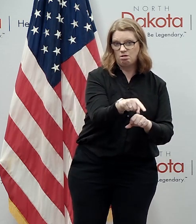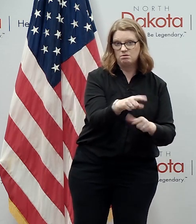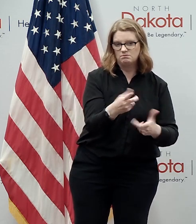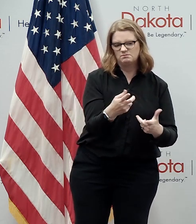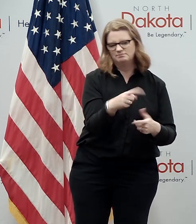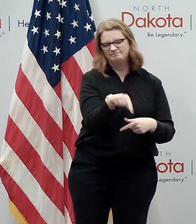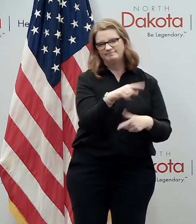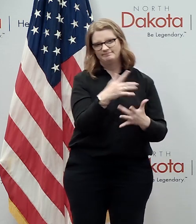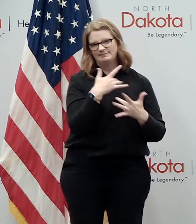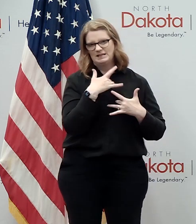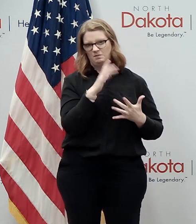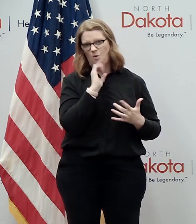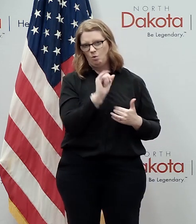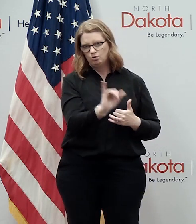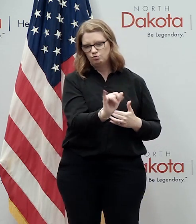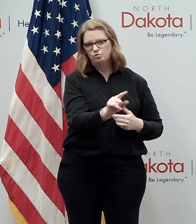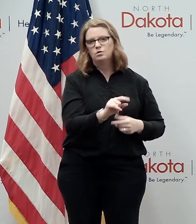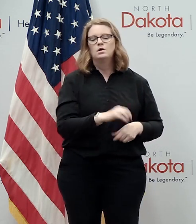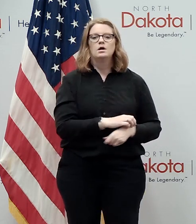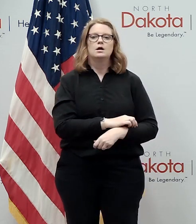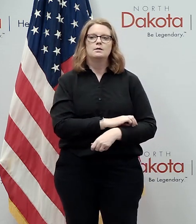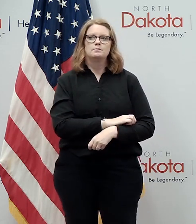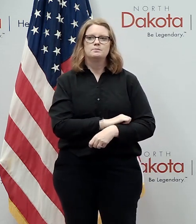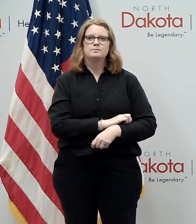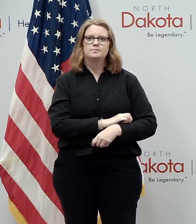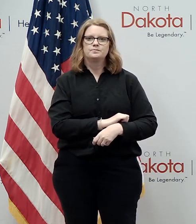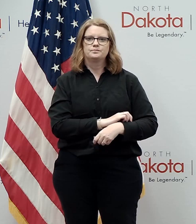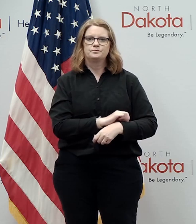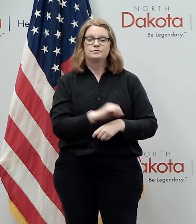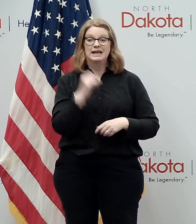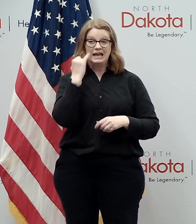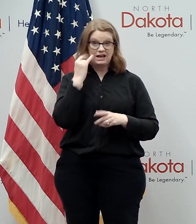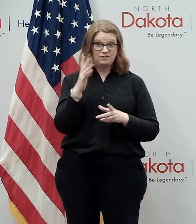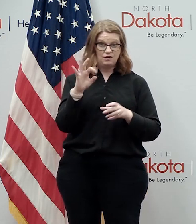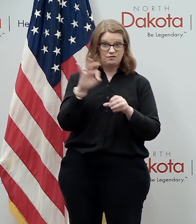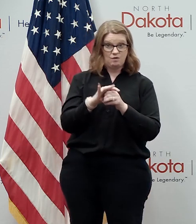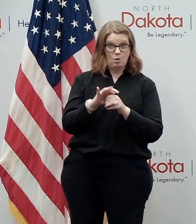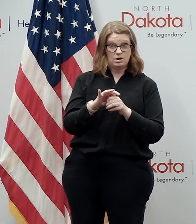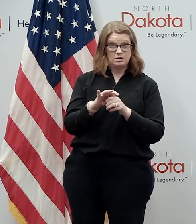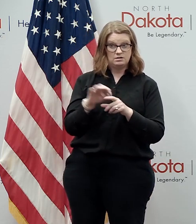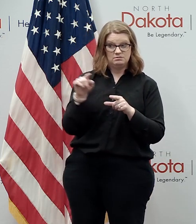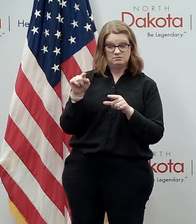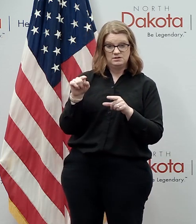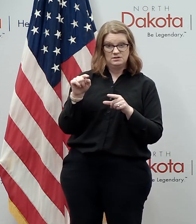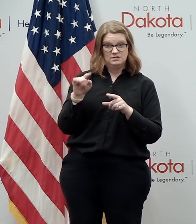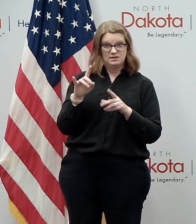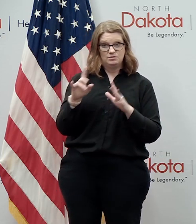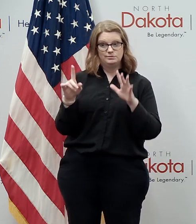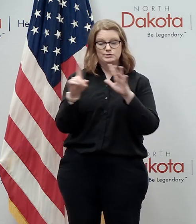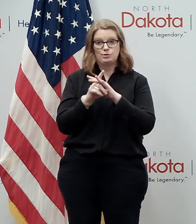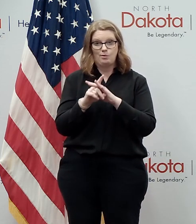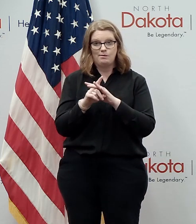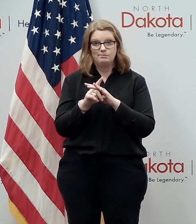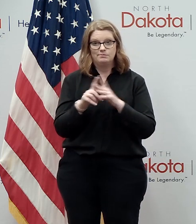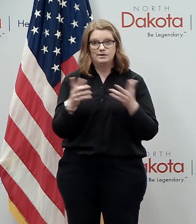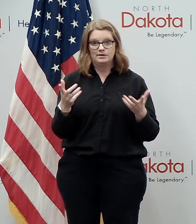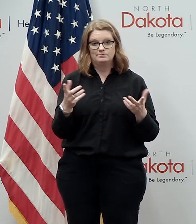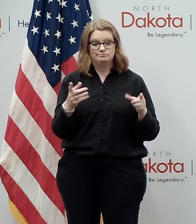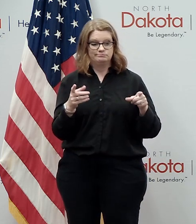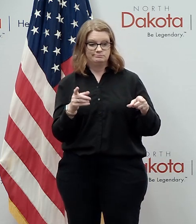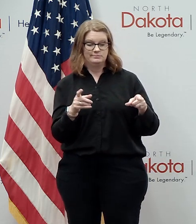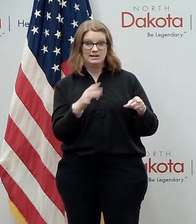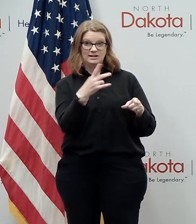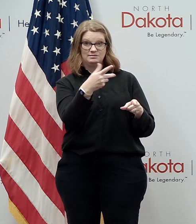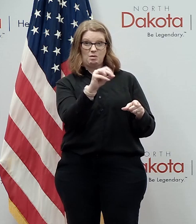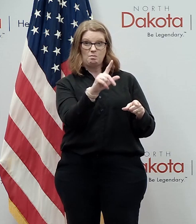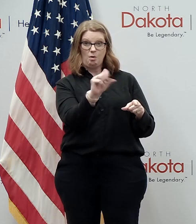and again i know that one of the concerns anybody who's ever voted in person knows that a lot of the volunteers that we had at the that worked